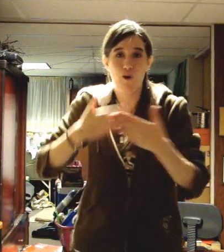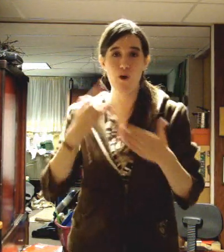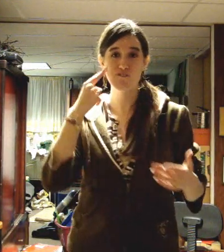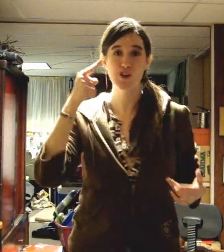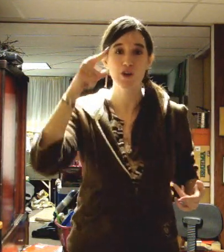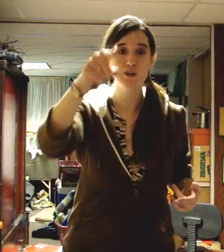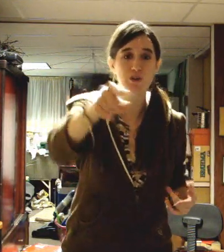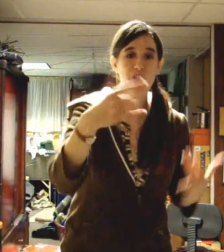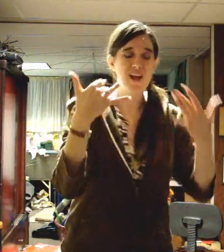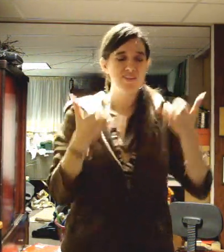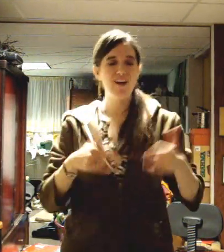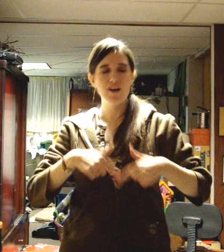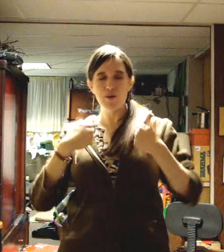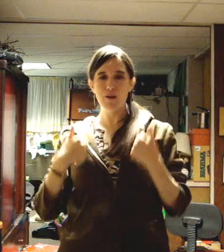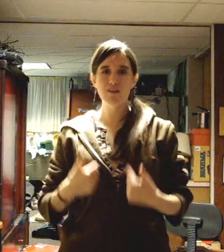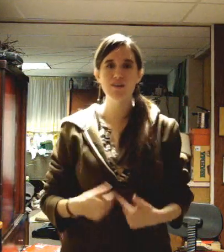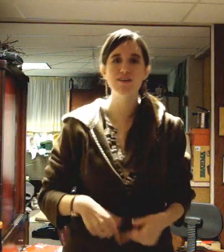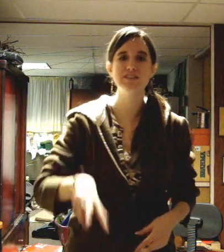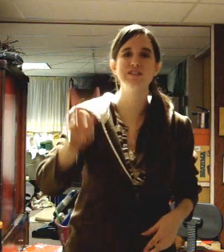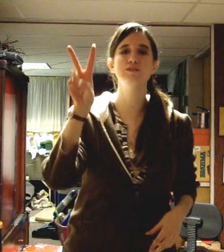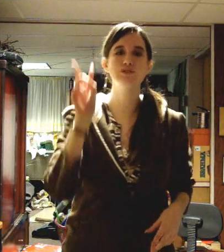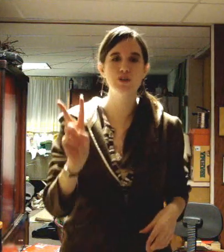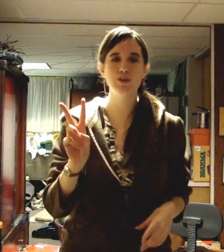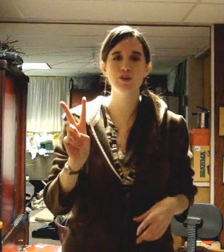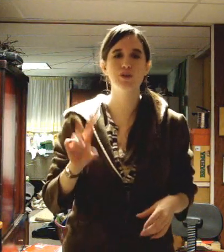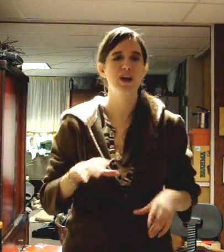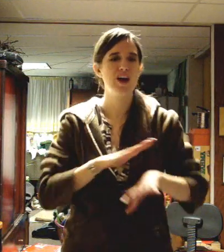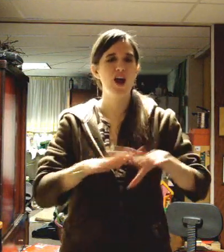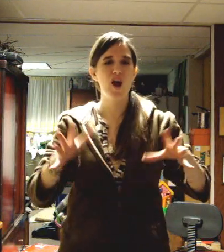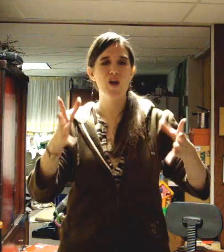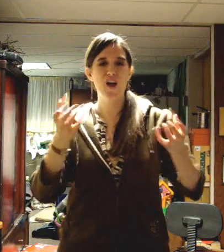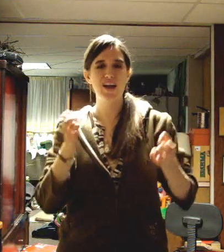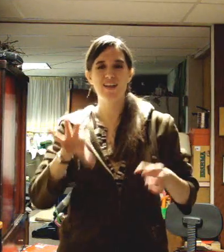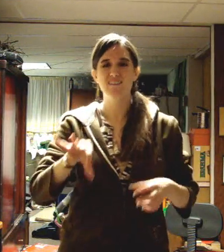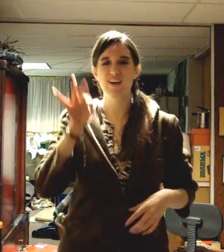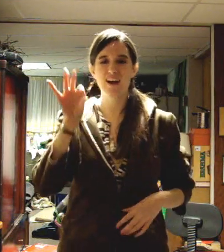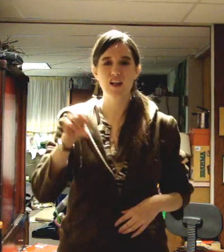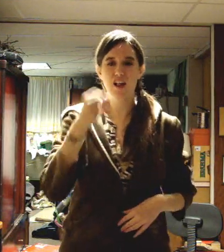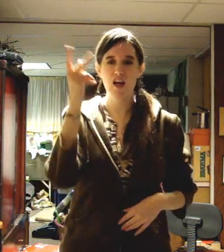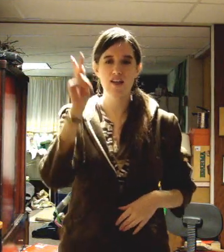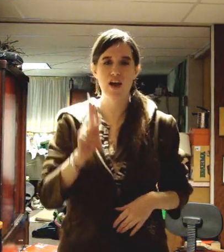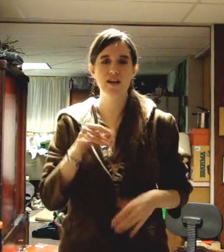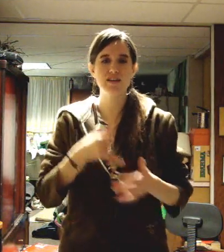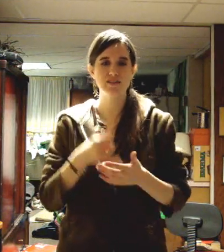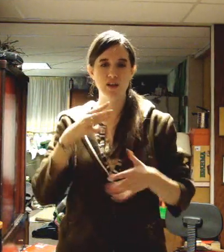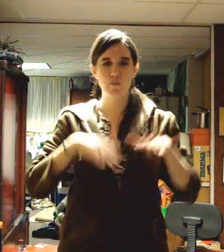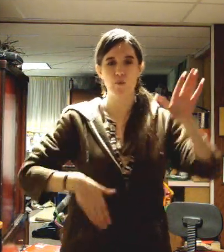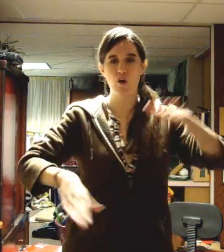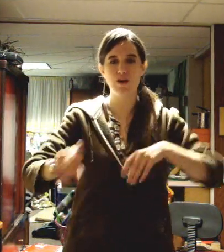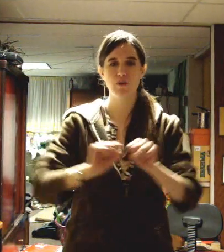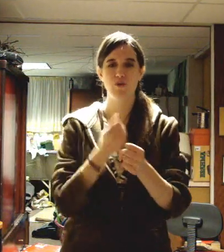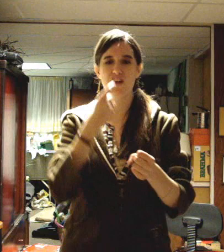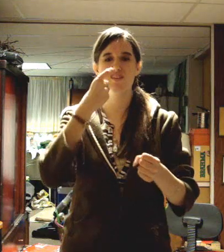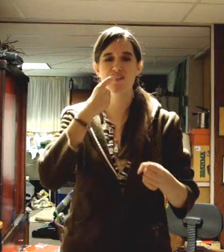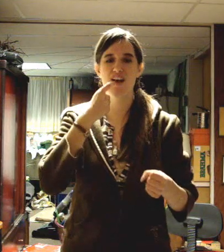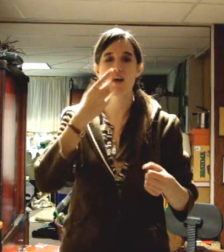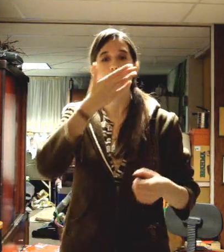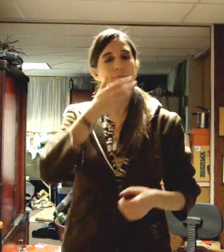feel like I'm for you Now my heart's in two And I can't find the other half It's like the one